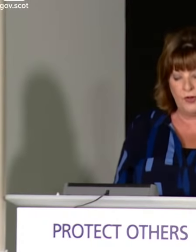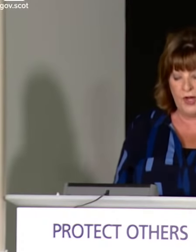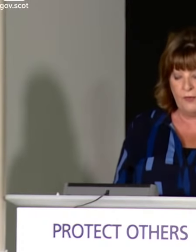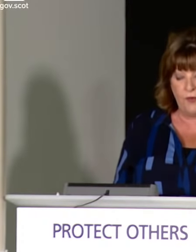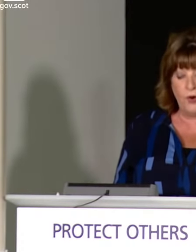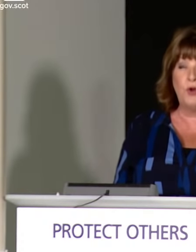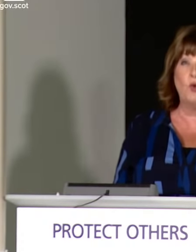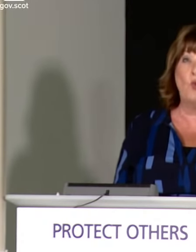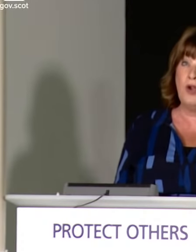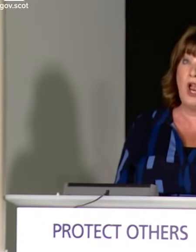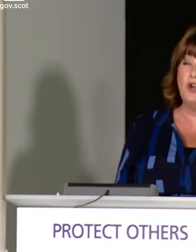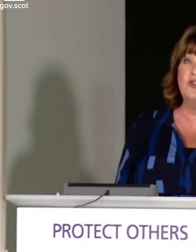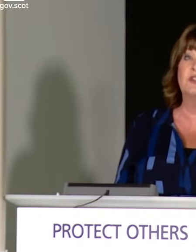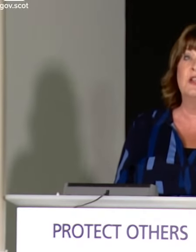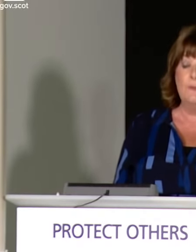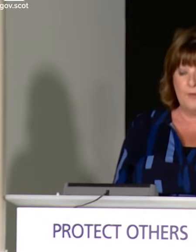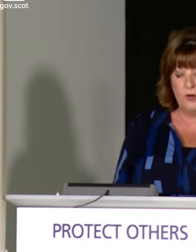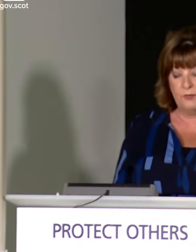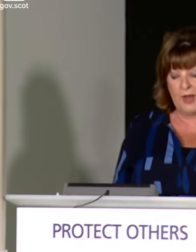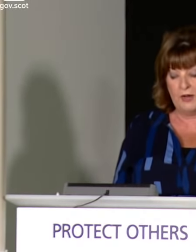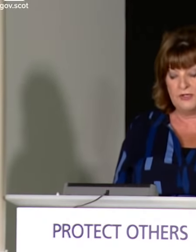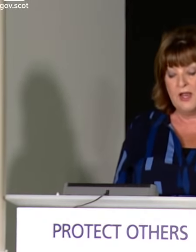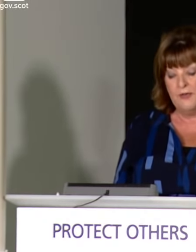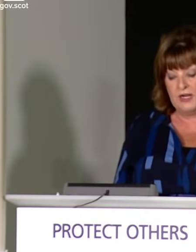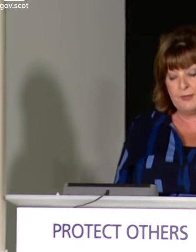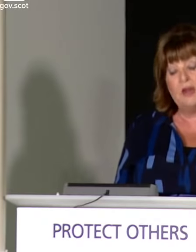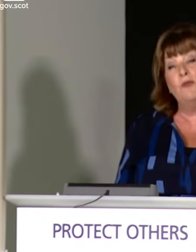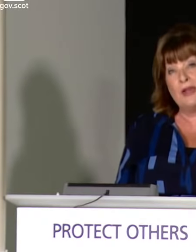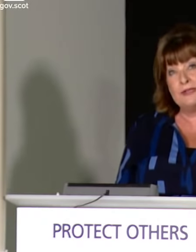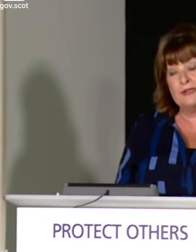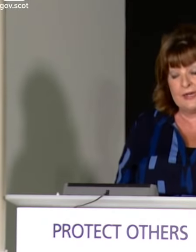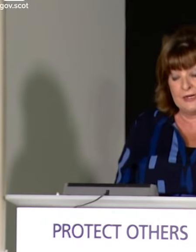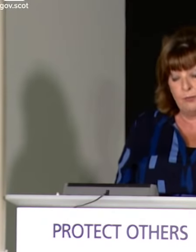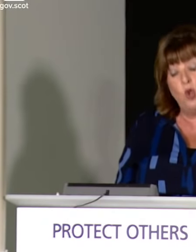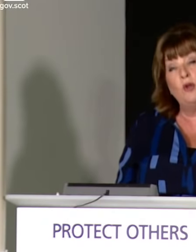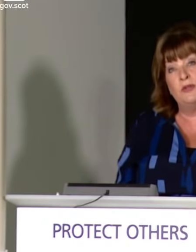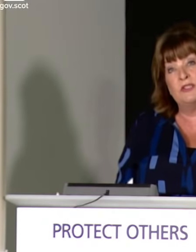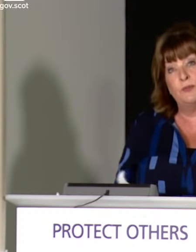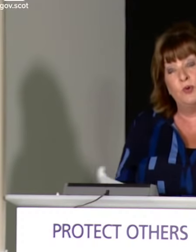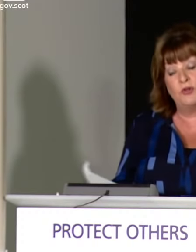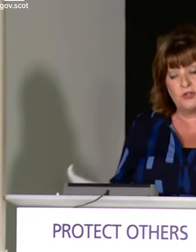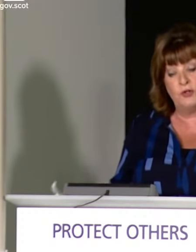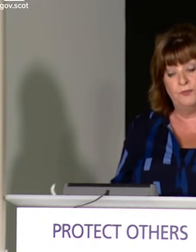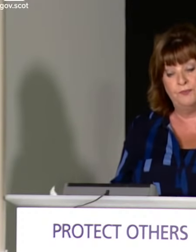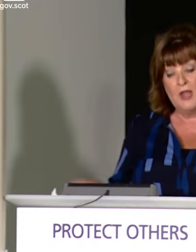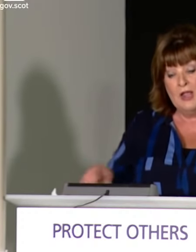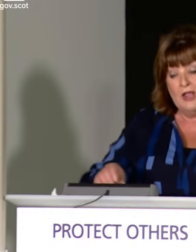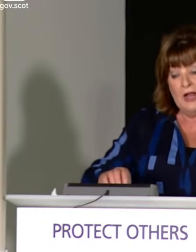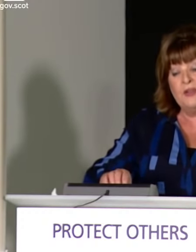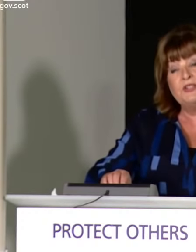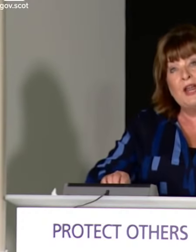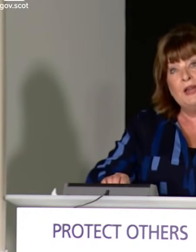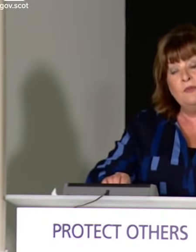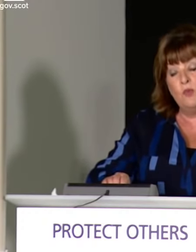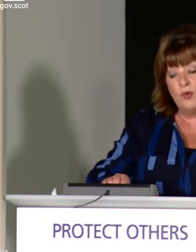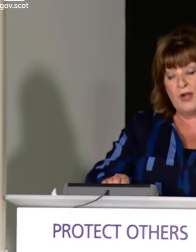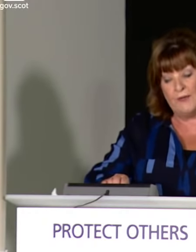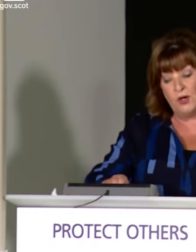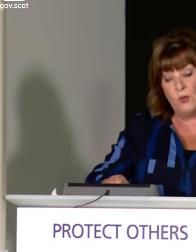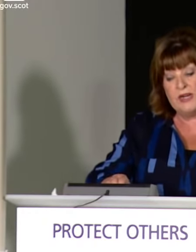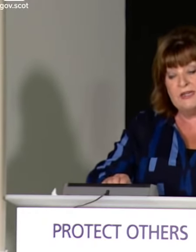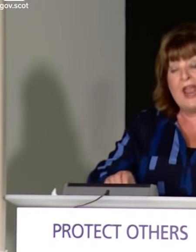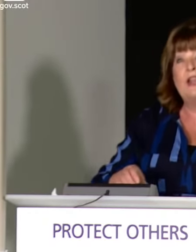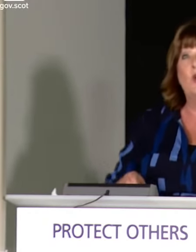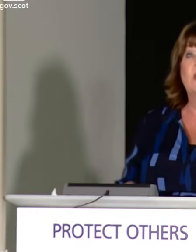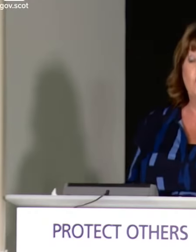on the further £100 million that is being invested in employment support soon. At this time, more